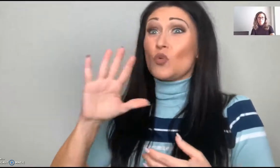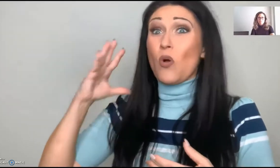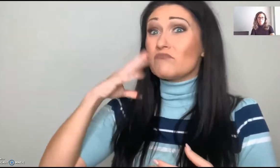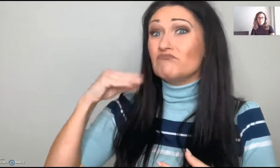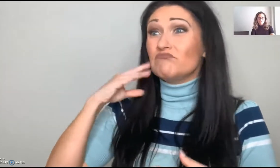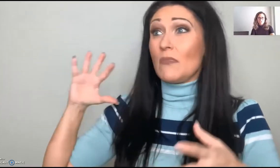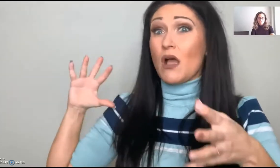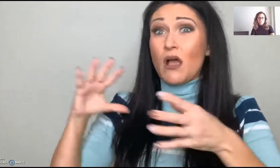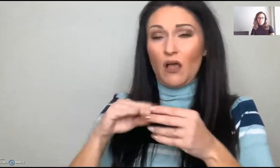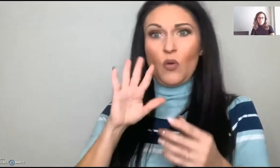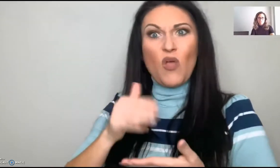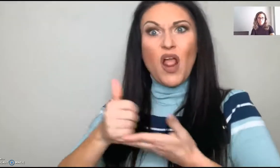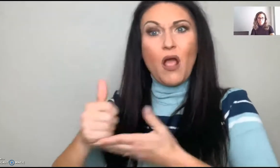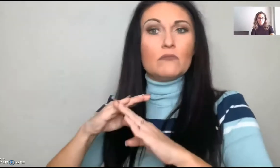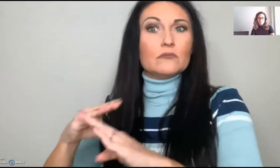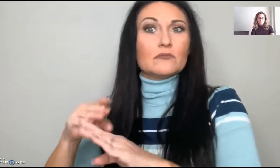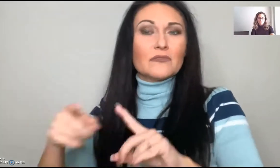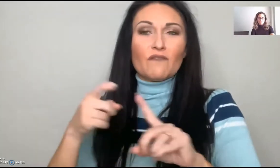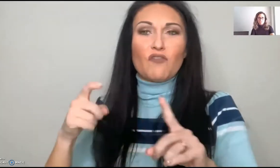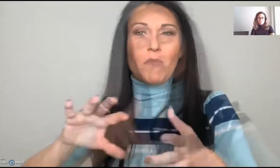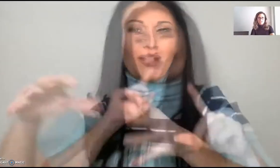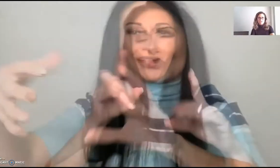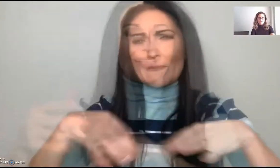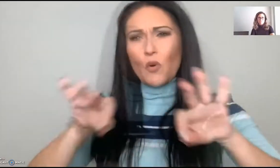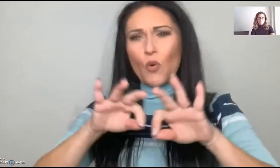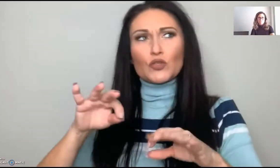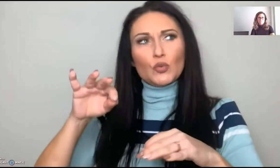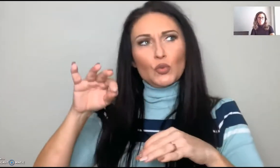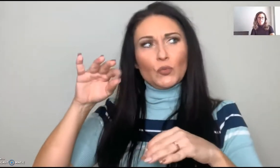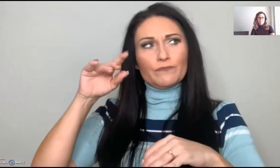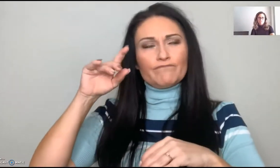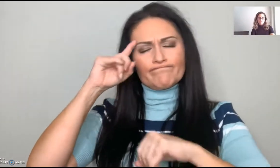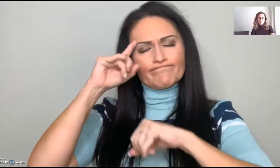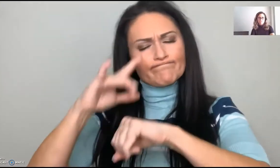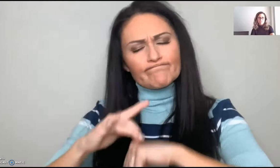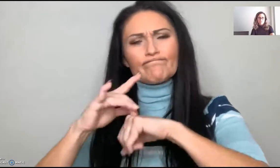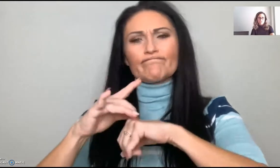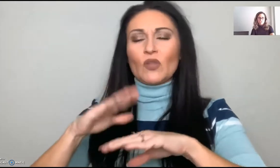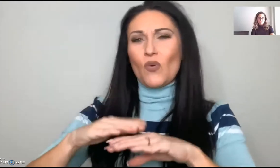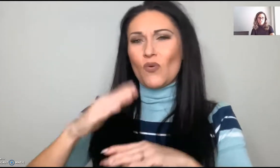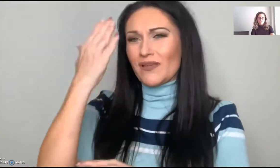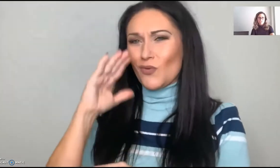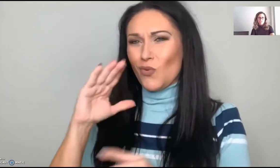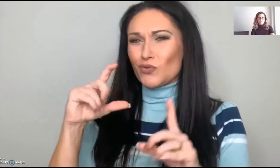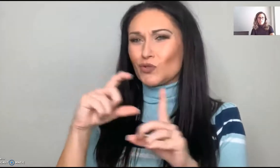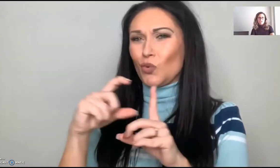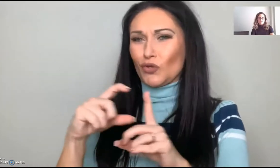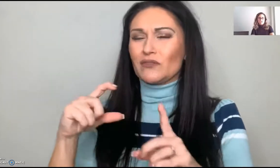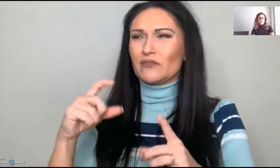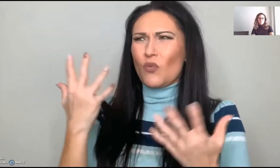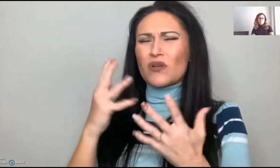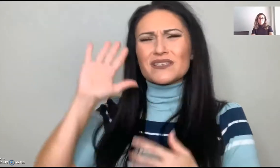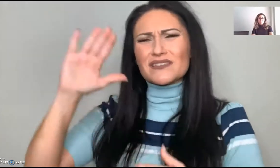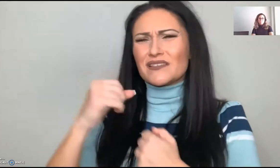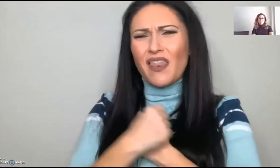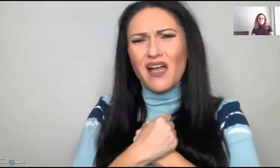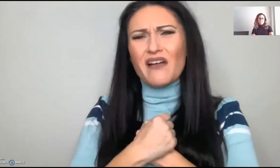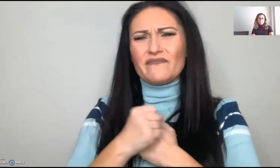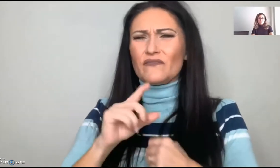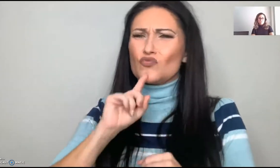with your questions and your experiences and how to help you prevent that from becoming destructive. I'm really just in love with